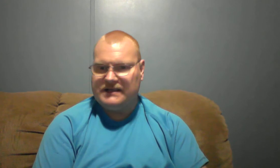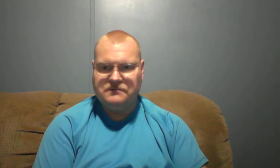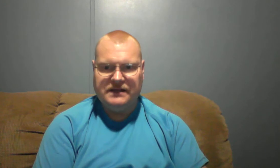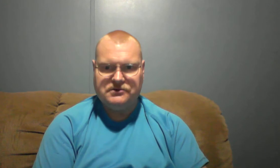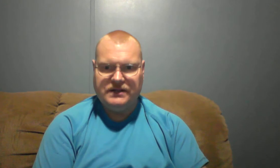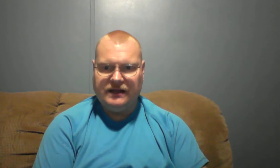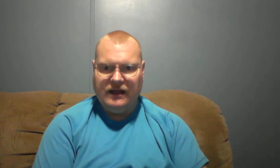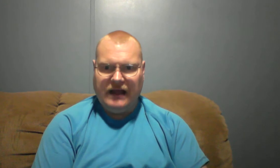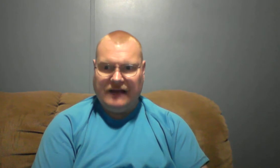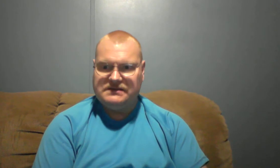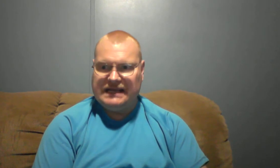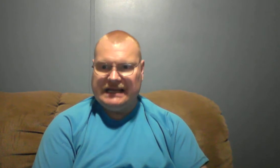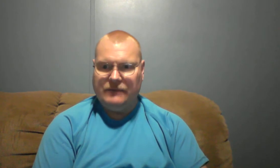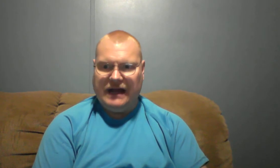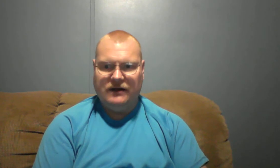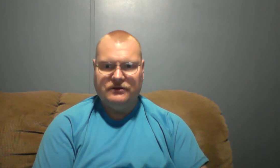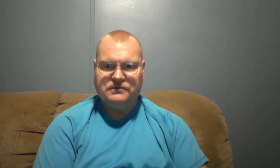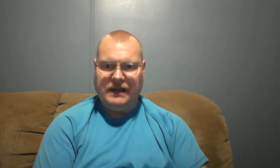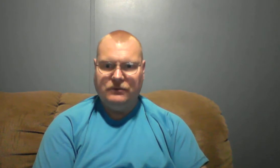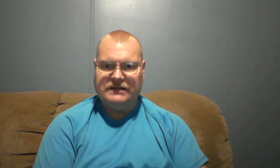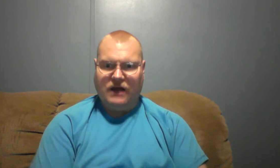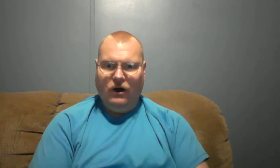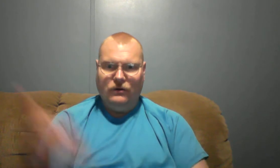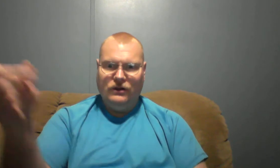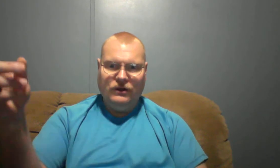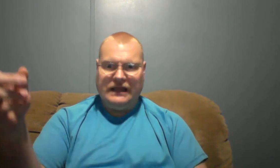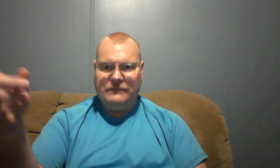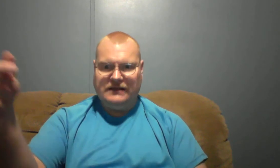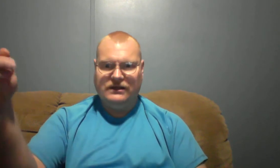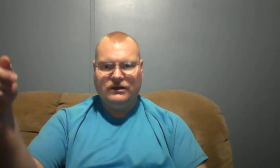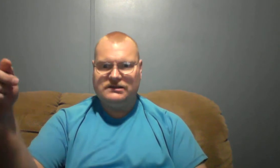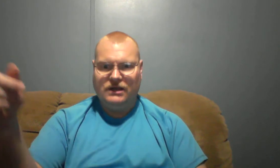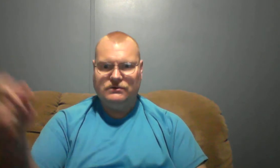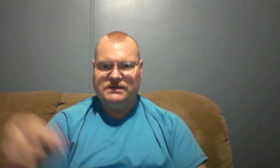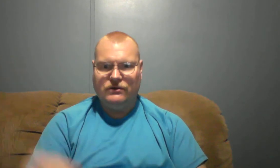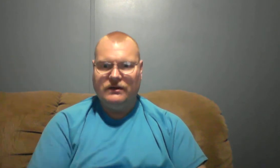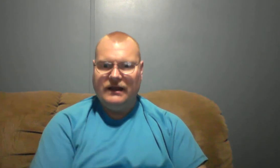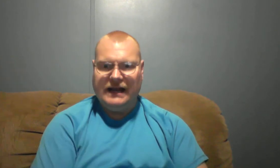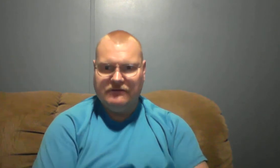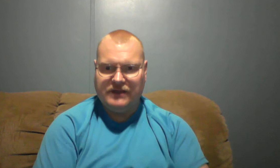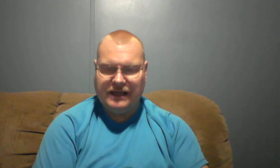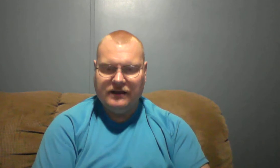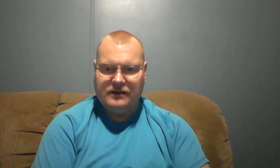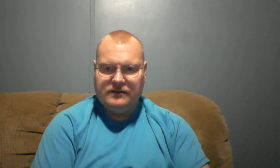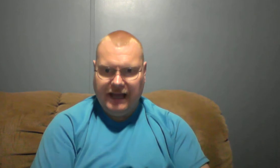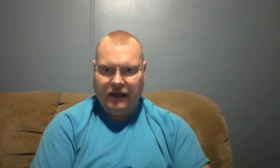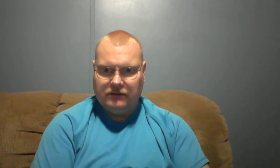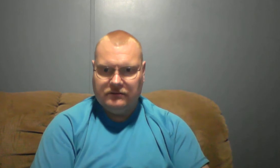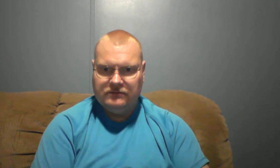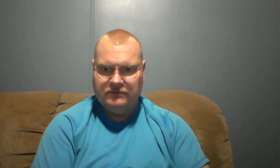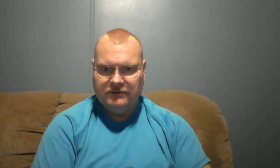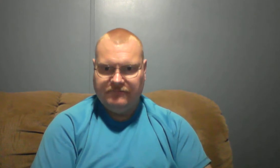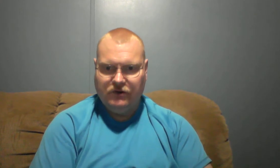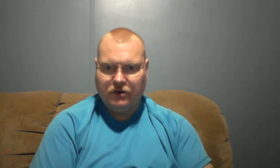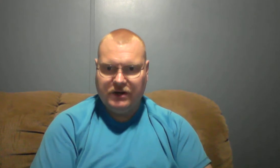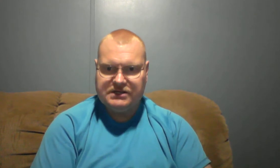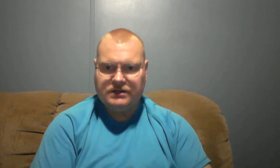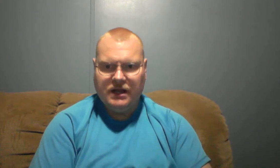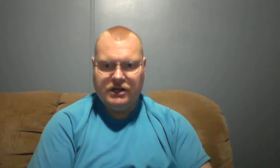ministry, and I've seen him out and there's people that's, oh, look in that, he'll look at so-and-so and everything. Yeah. If you're a Christian, you're